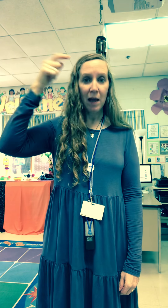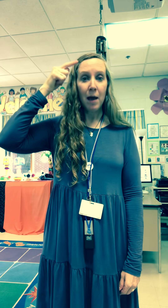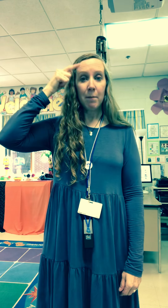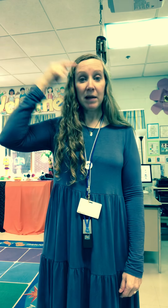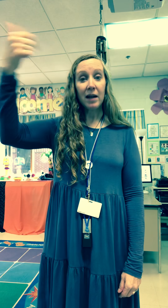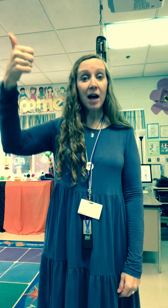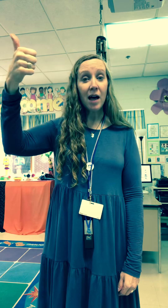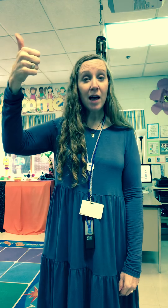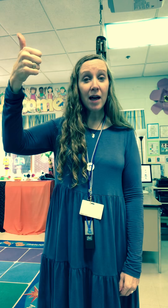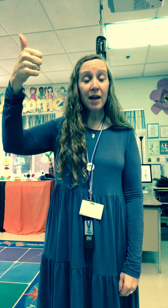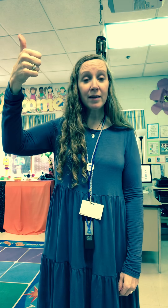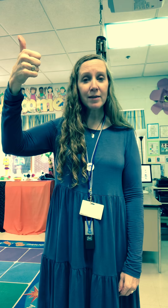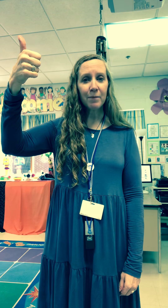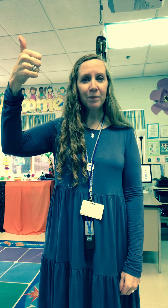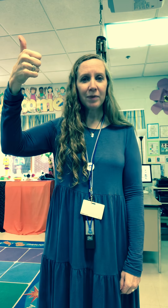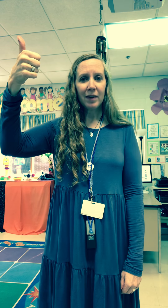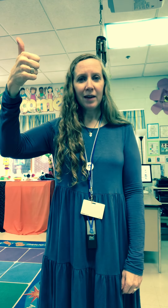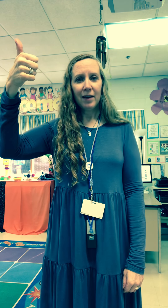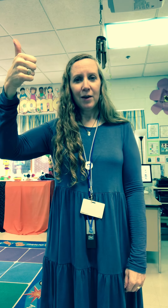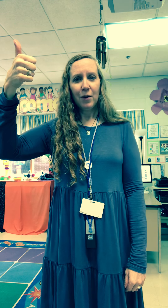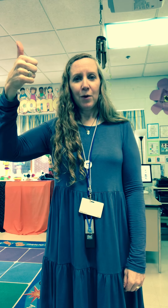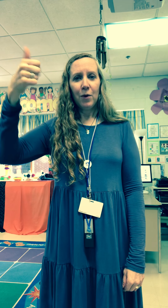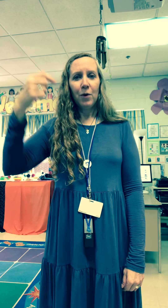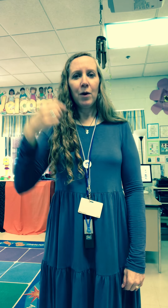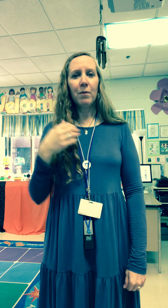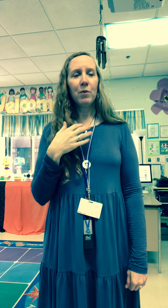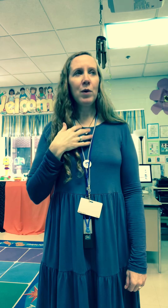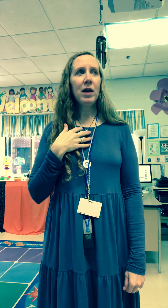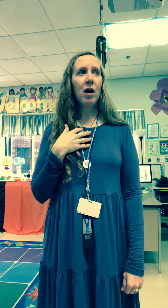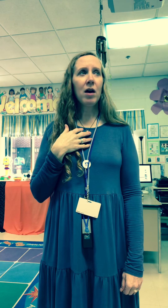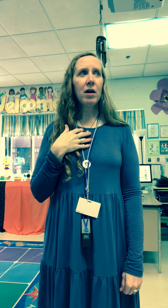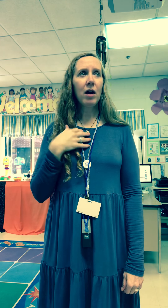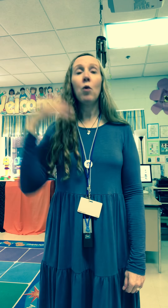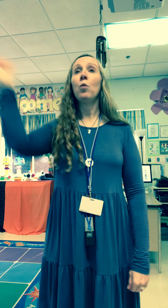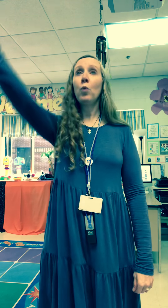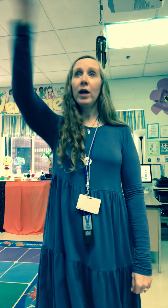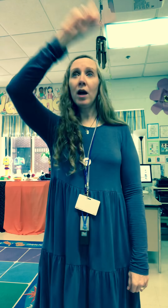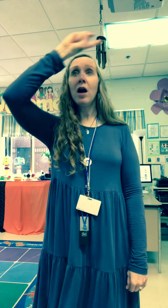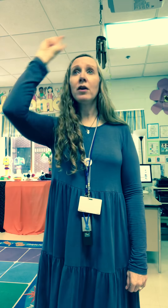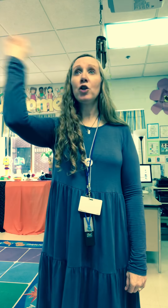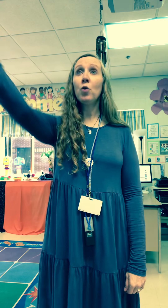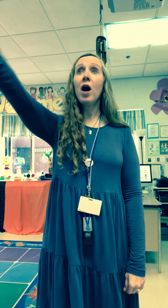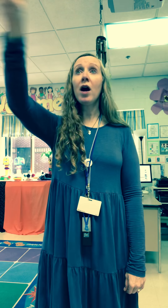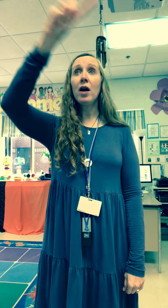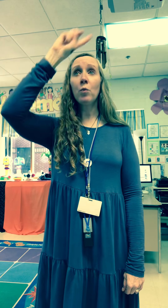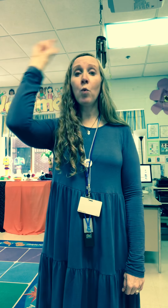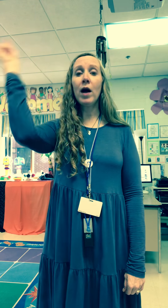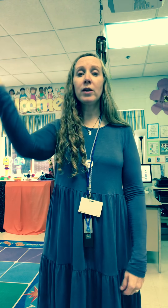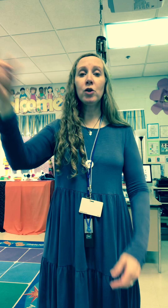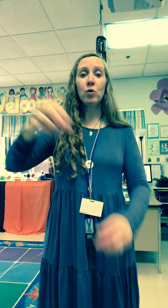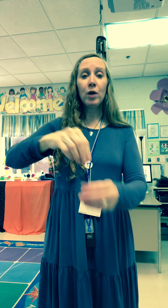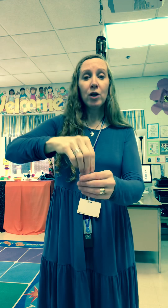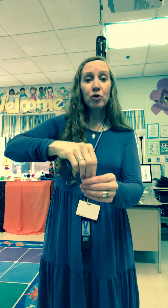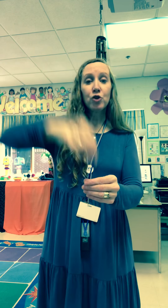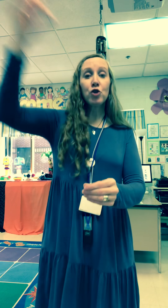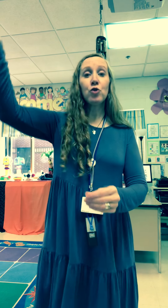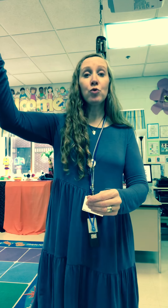because um we are we are you are what you choose